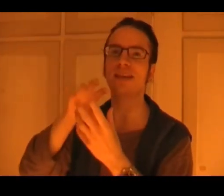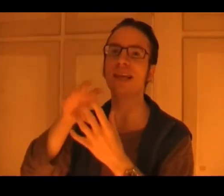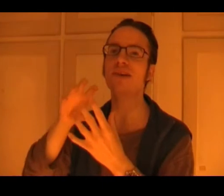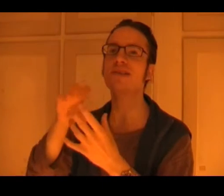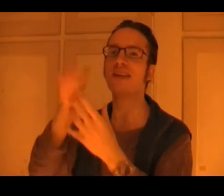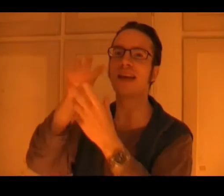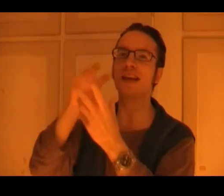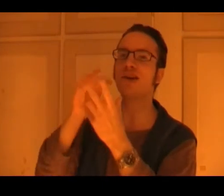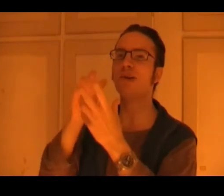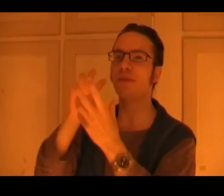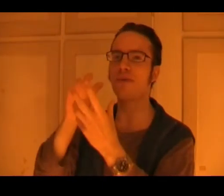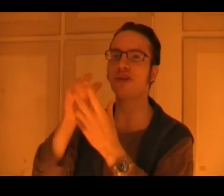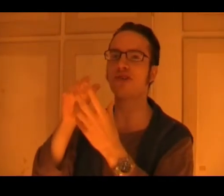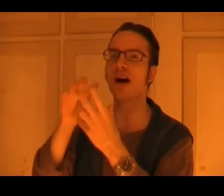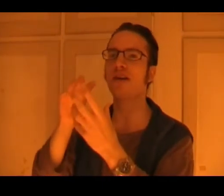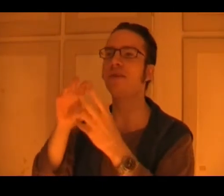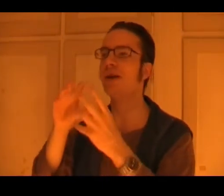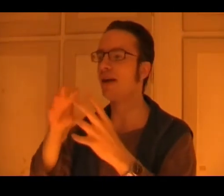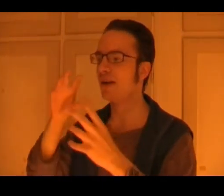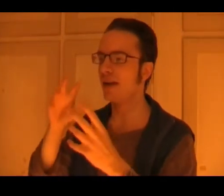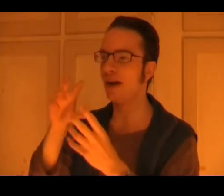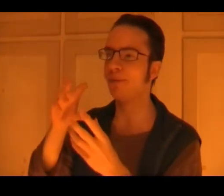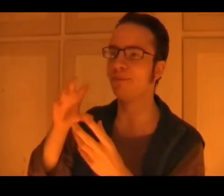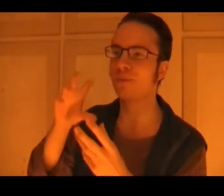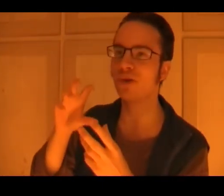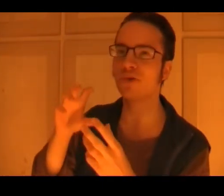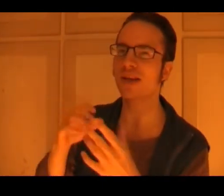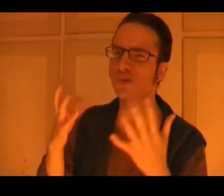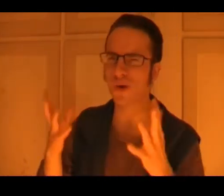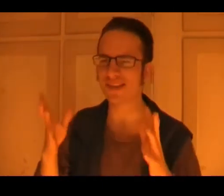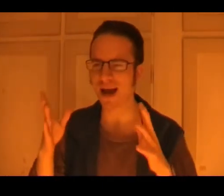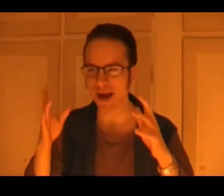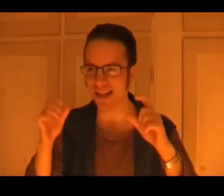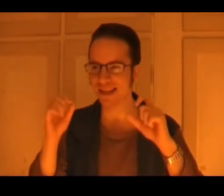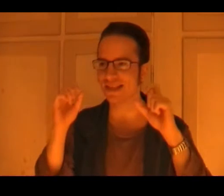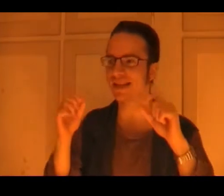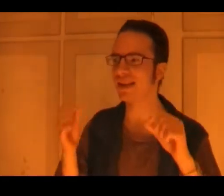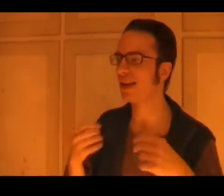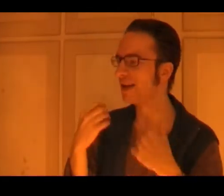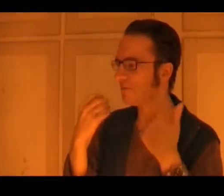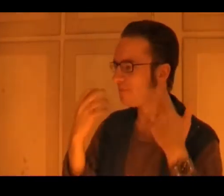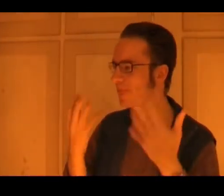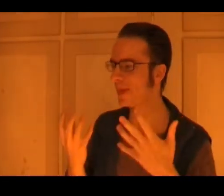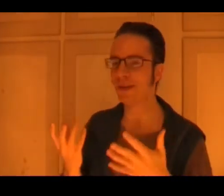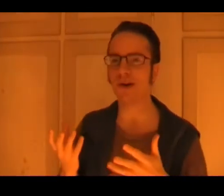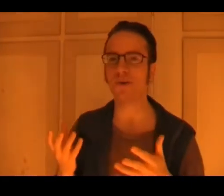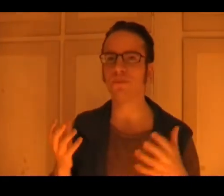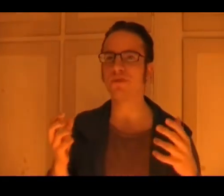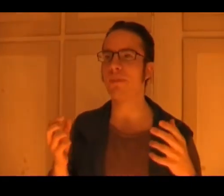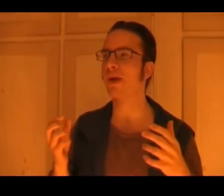gears, and they get a good, perfect shot of, um, Cusack, just one time, I'd like to see, you know, something